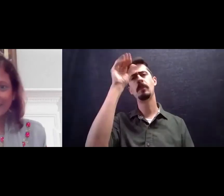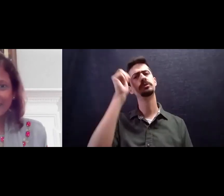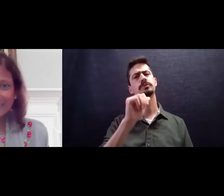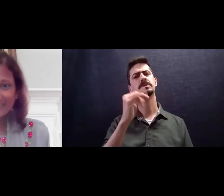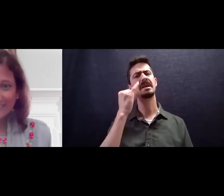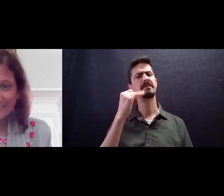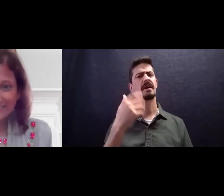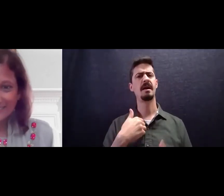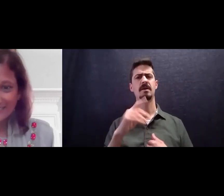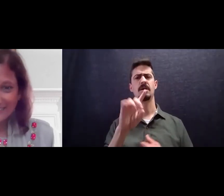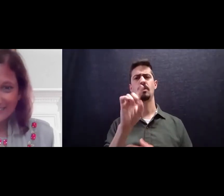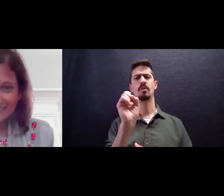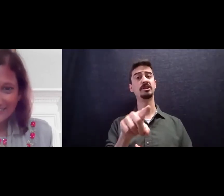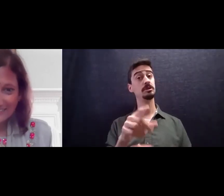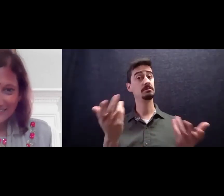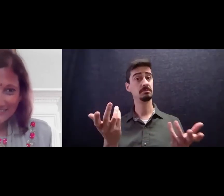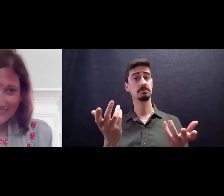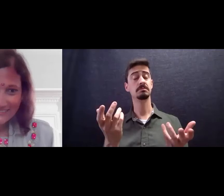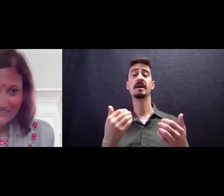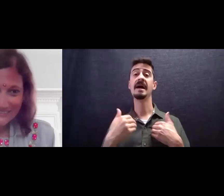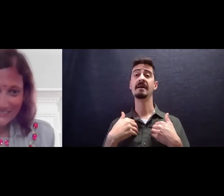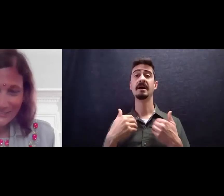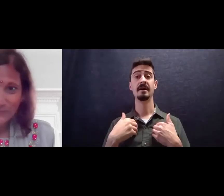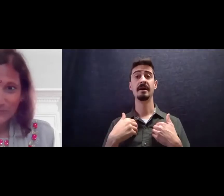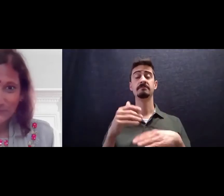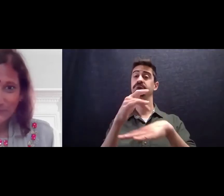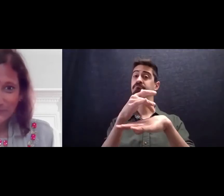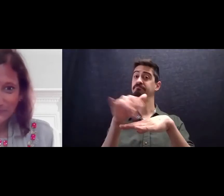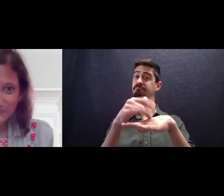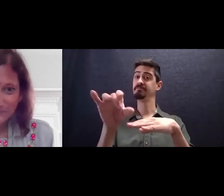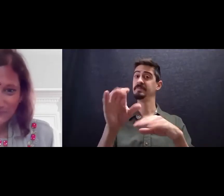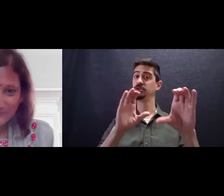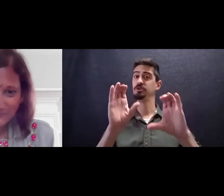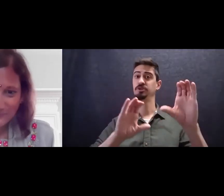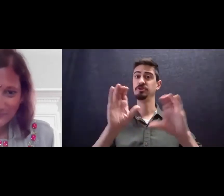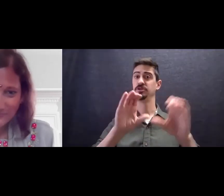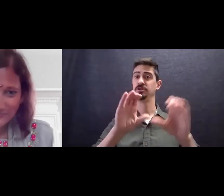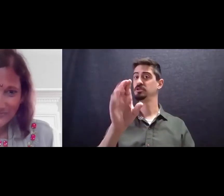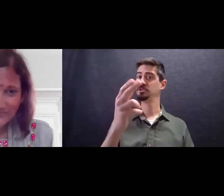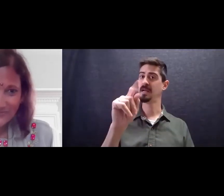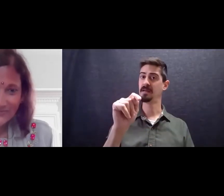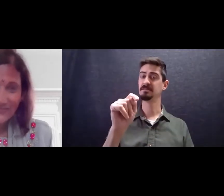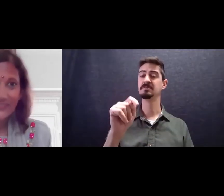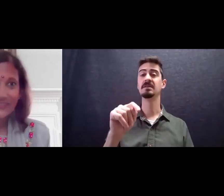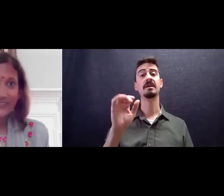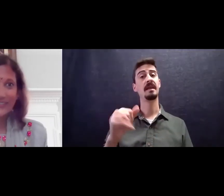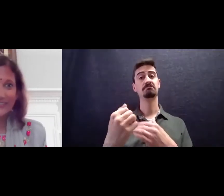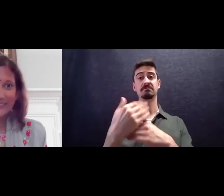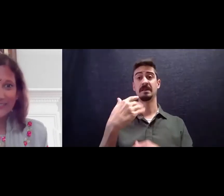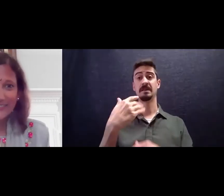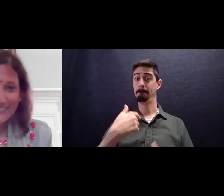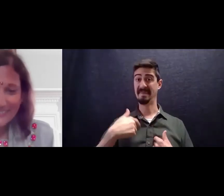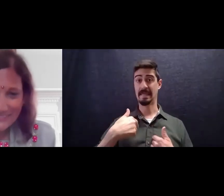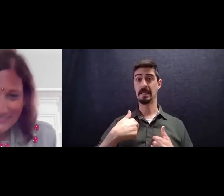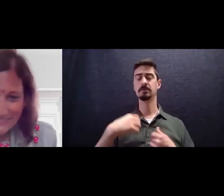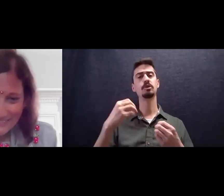would like to ask a question, we have opened up the chat. The questions go directly to myself, so